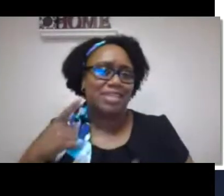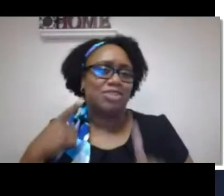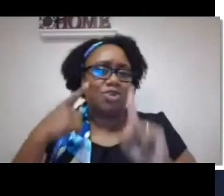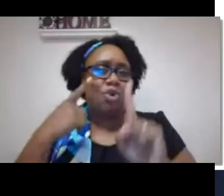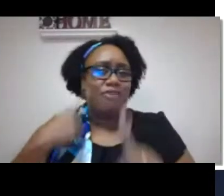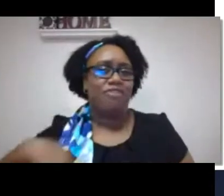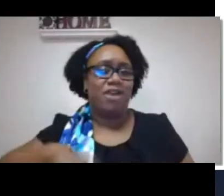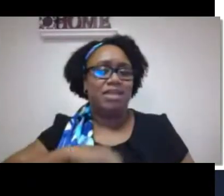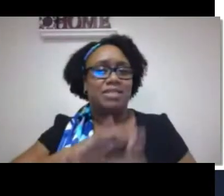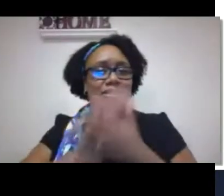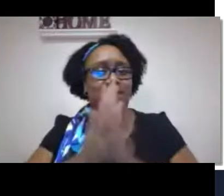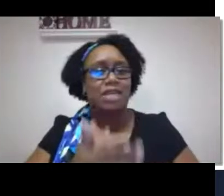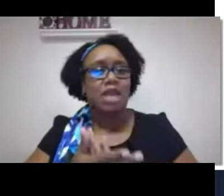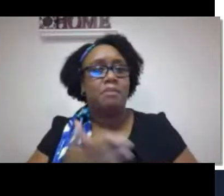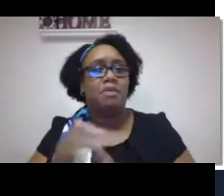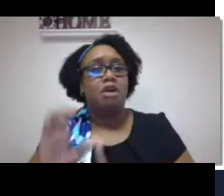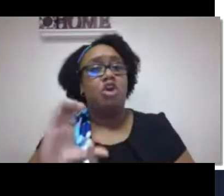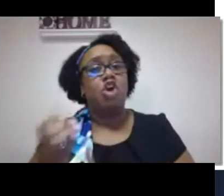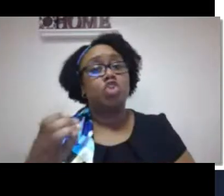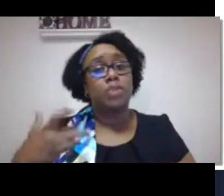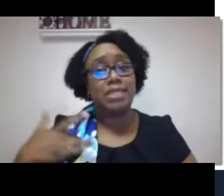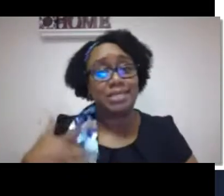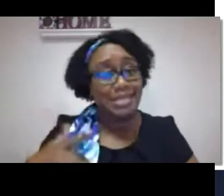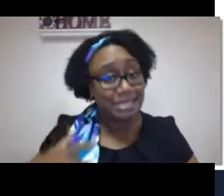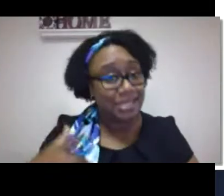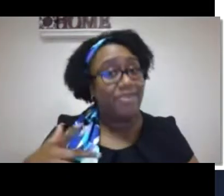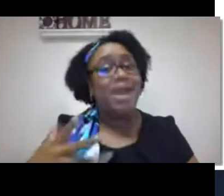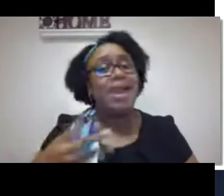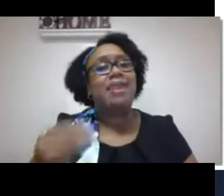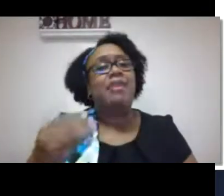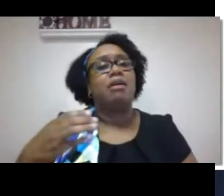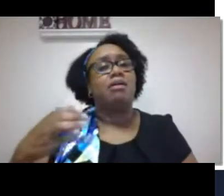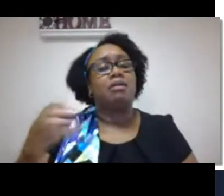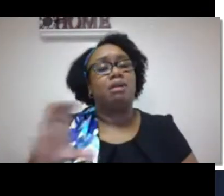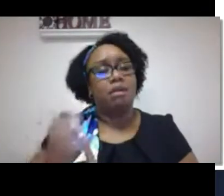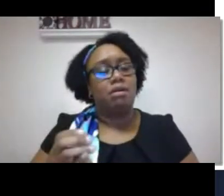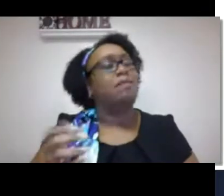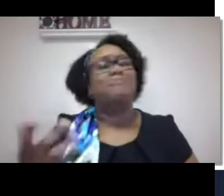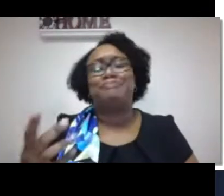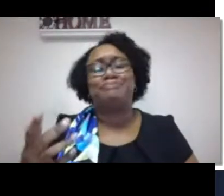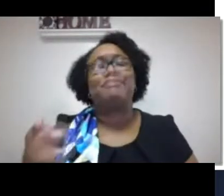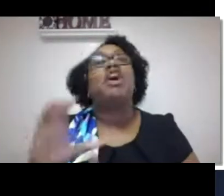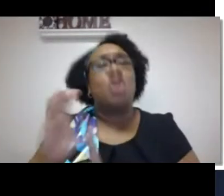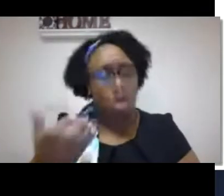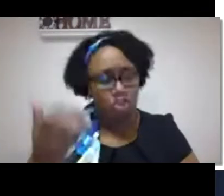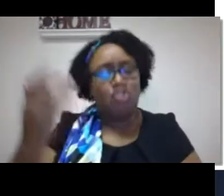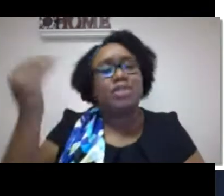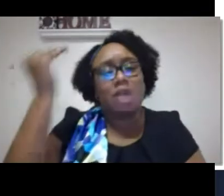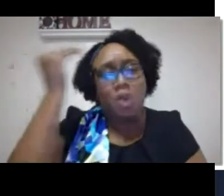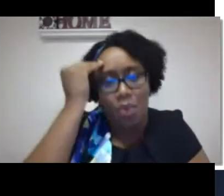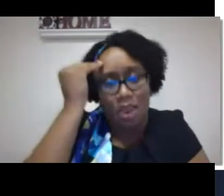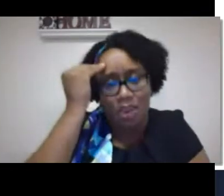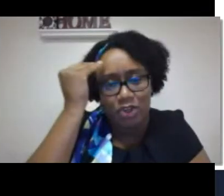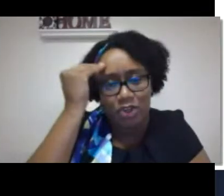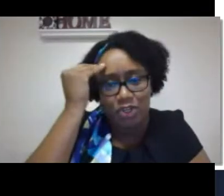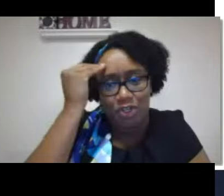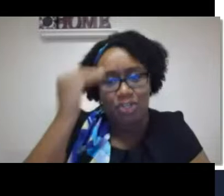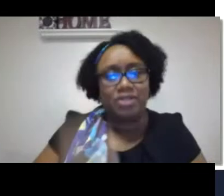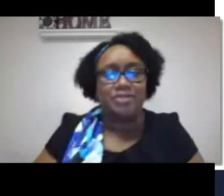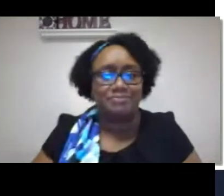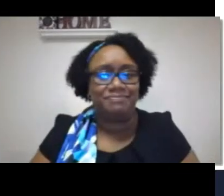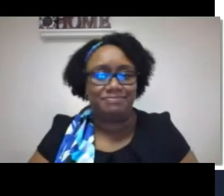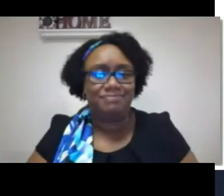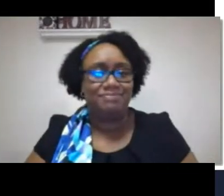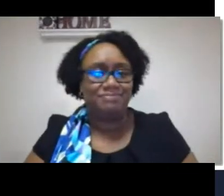They just don't put a lot of work into it, but are able to address it. And that is the goal for us, to become culturally sensitive,